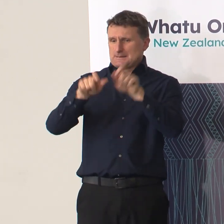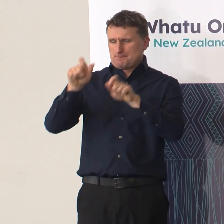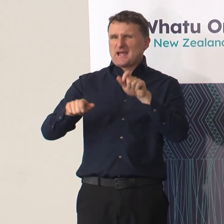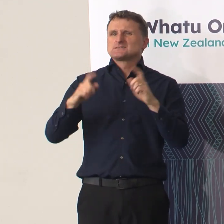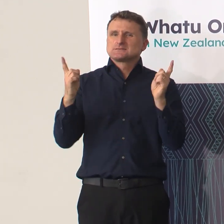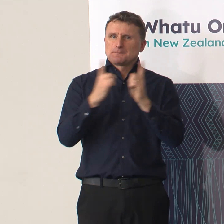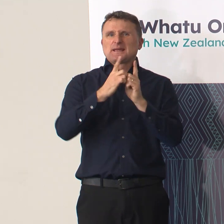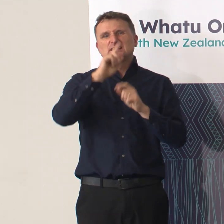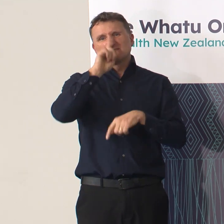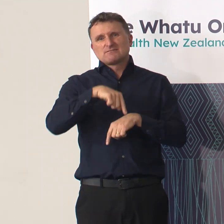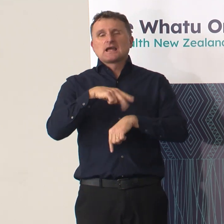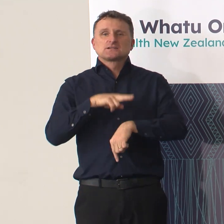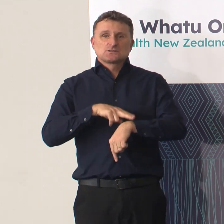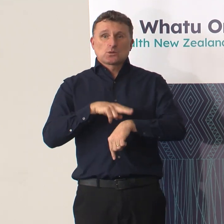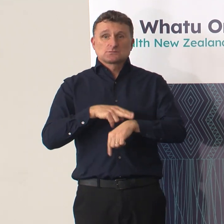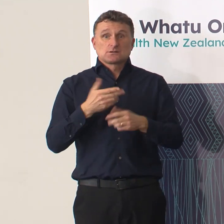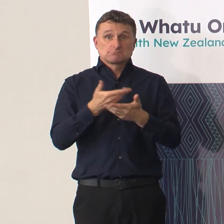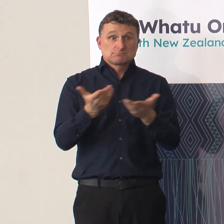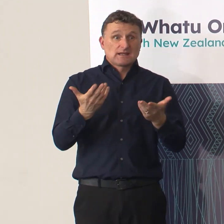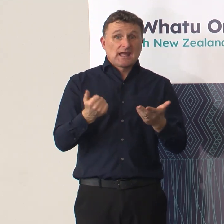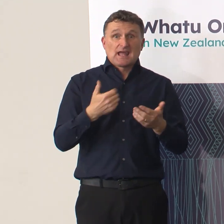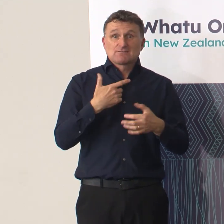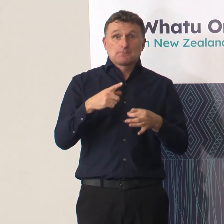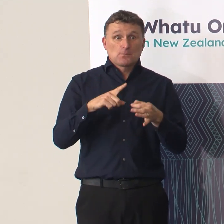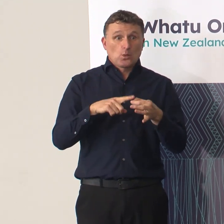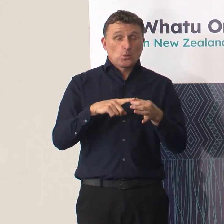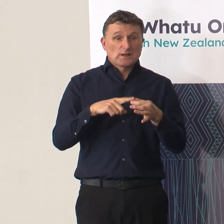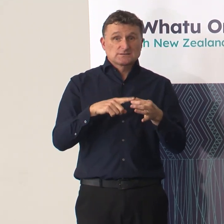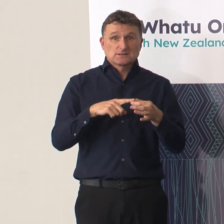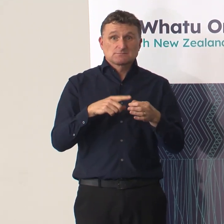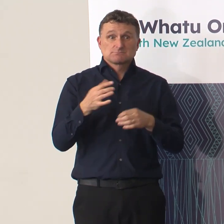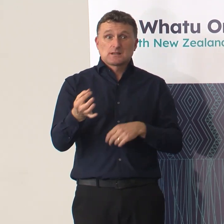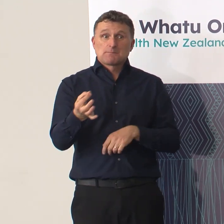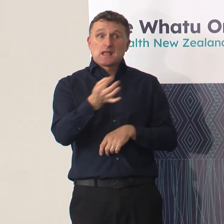couple more questions, folks. I had, because I've up for Rihanna.